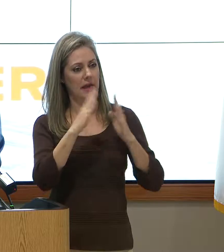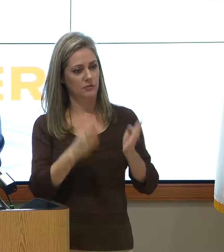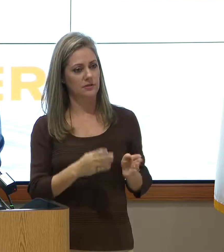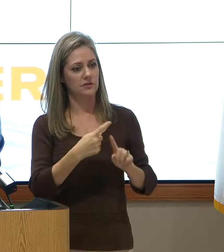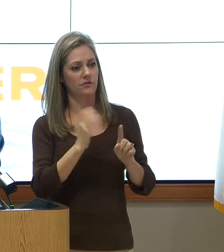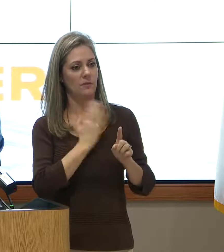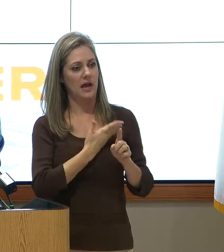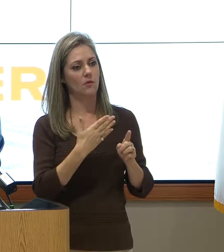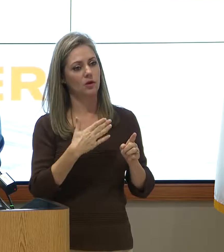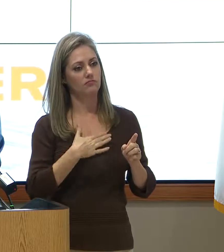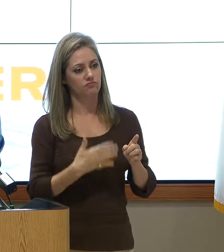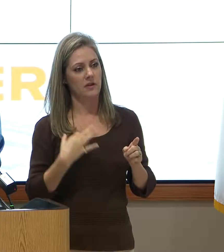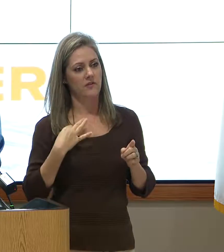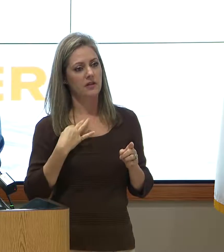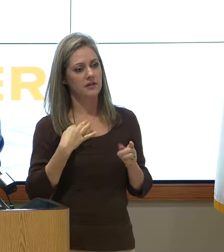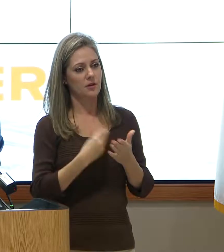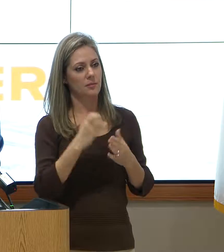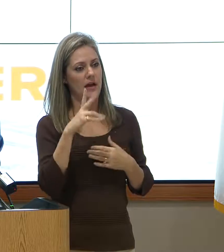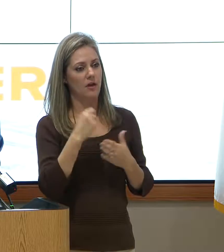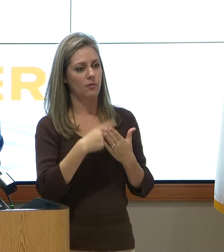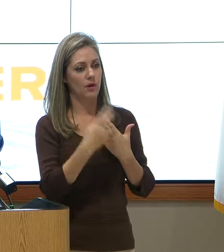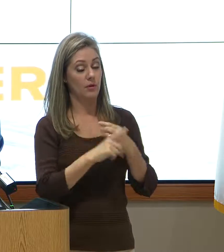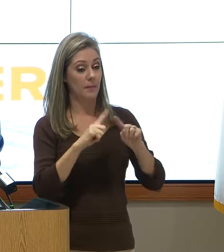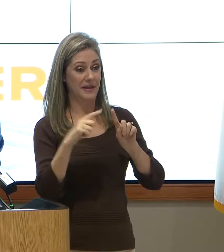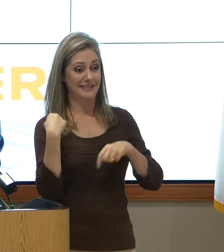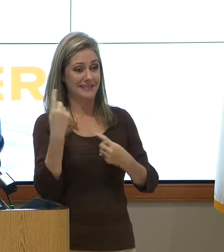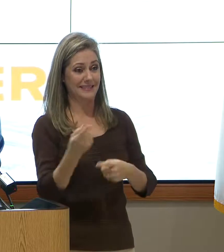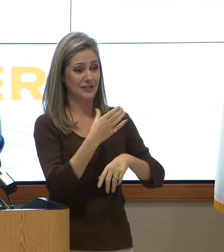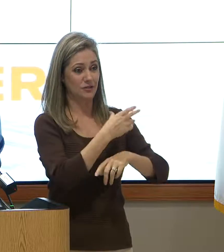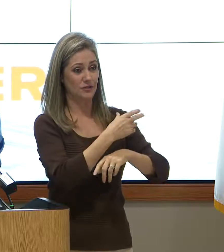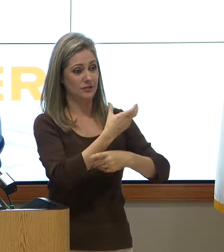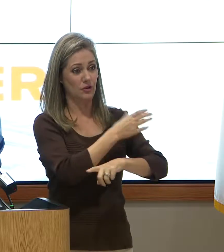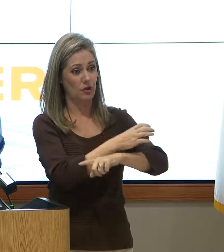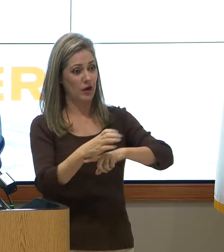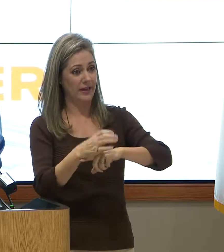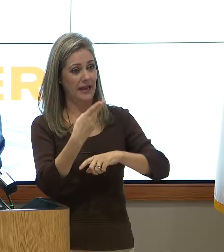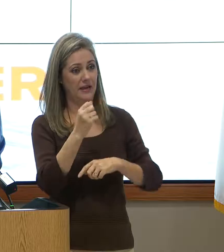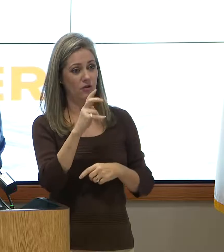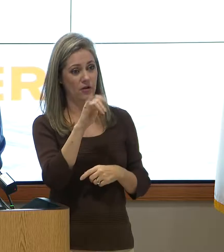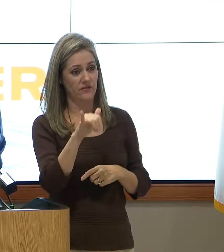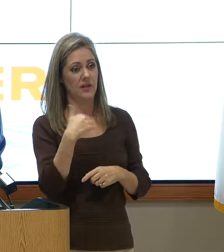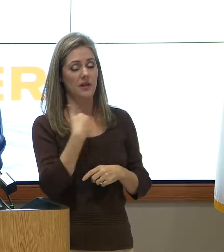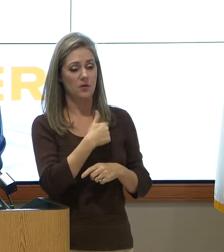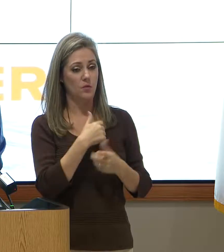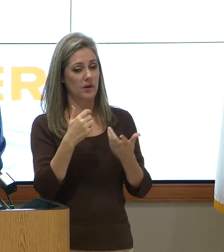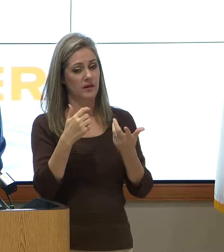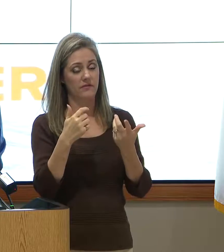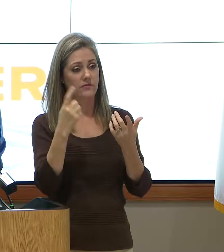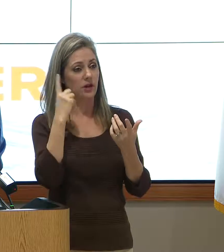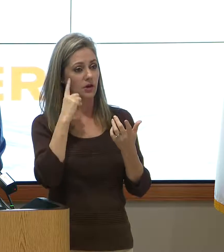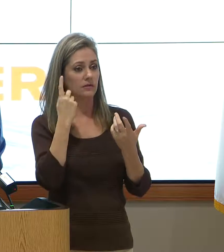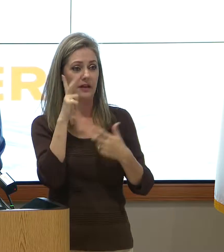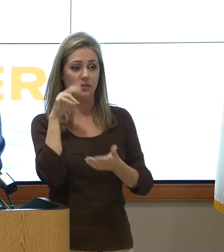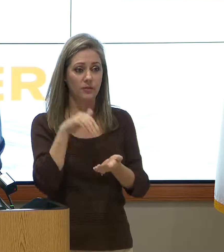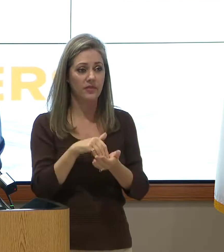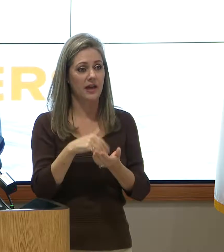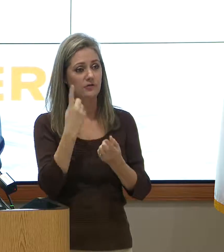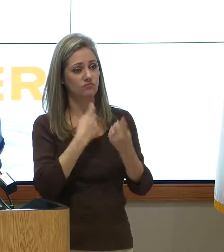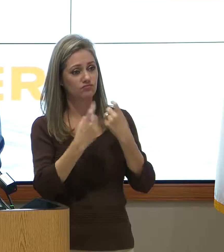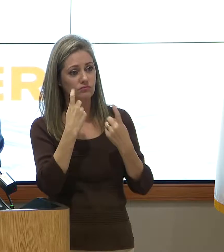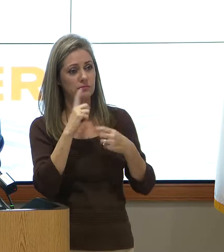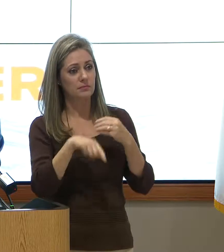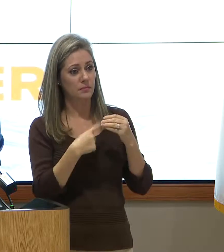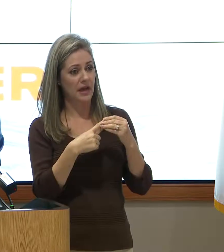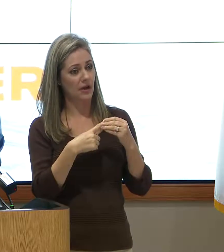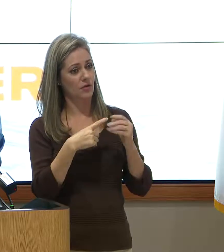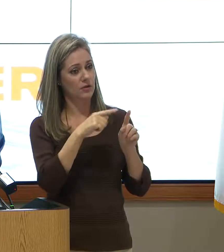However, since Hurricane Harvey hit our area, we've received over 3,000 inquiries from residents advising